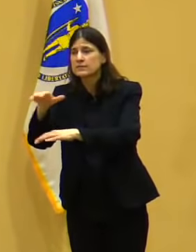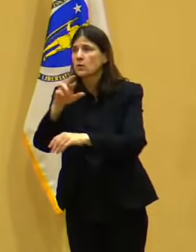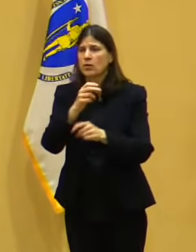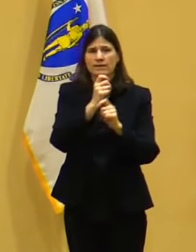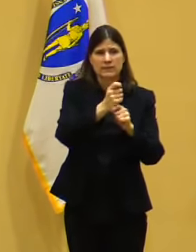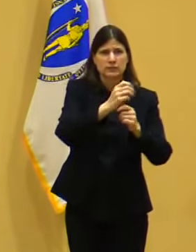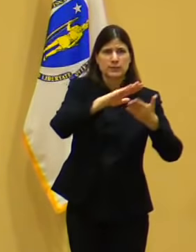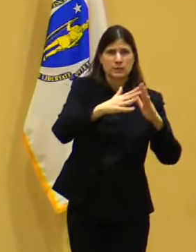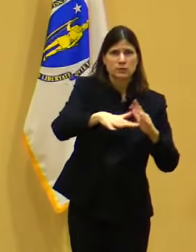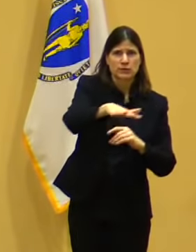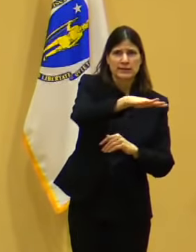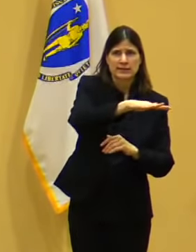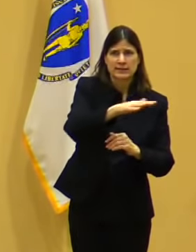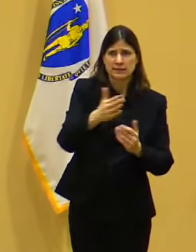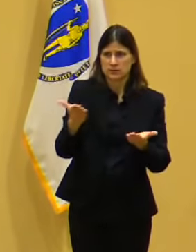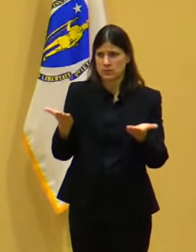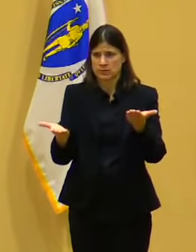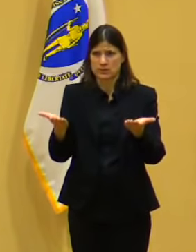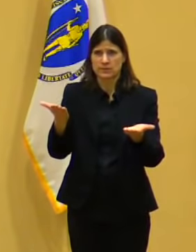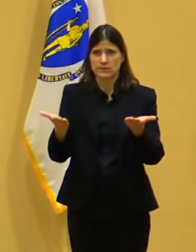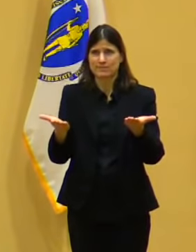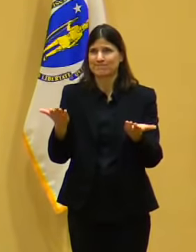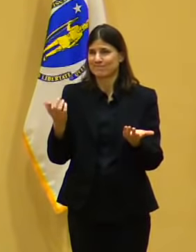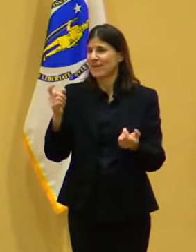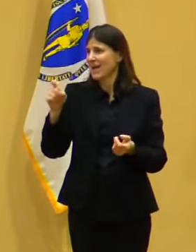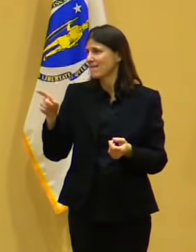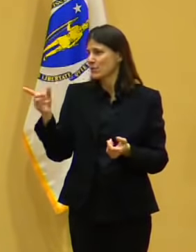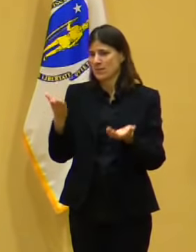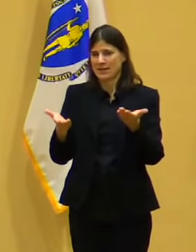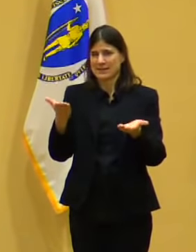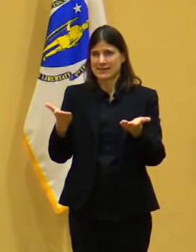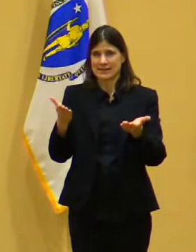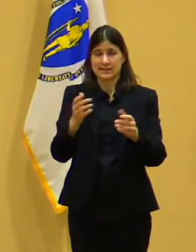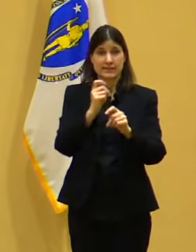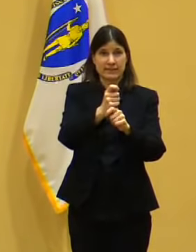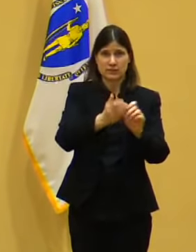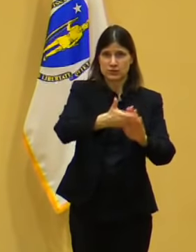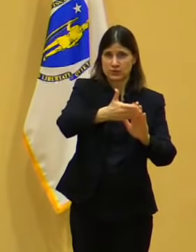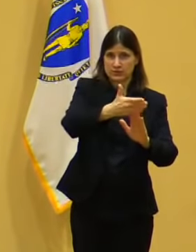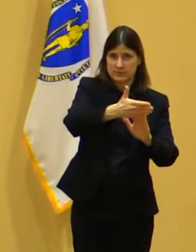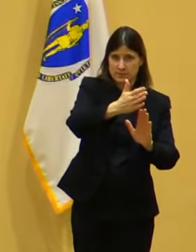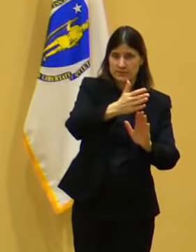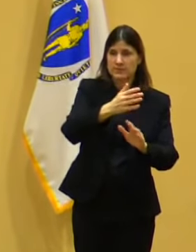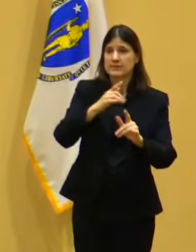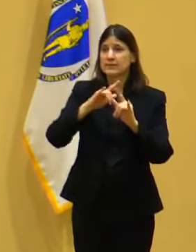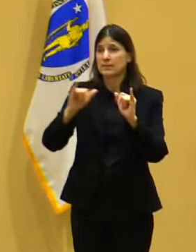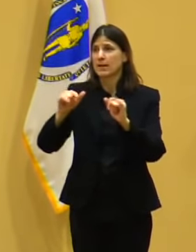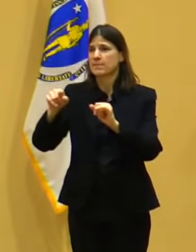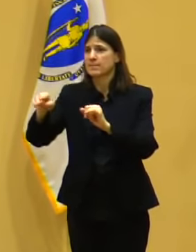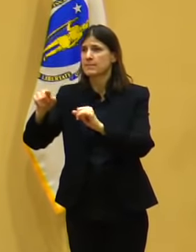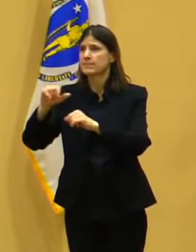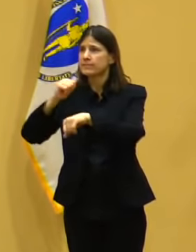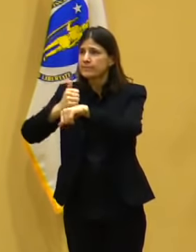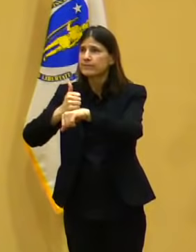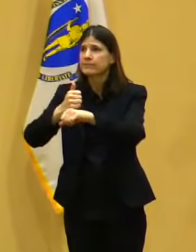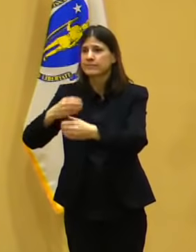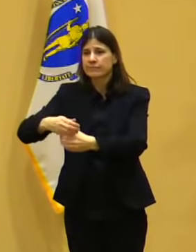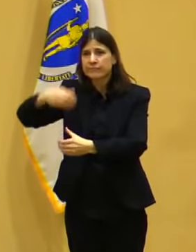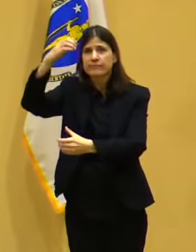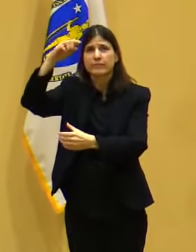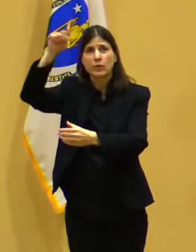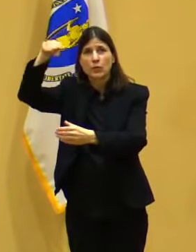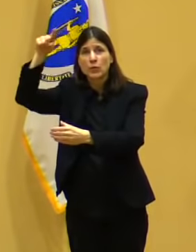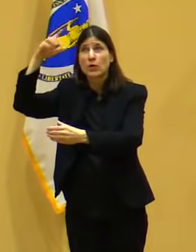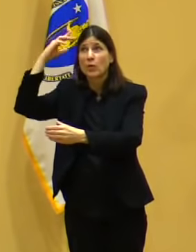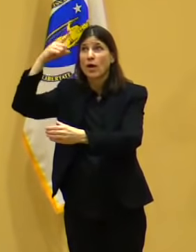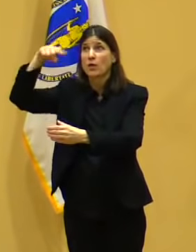requires figuring out some way of balancing interests. And when I say no one speaks